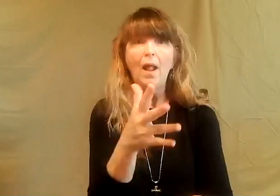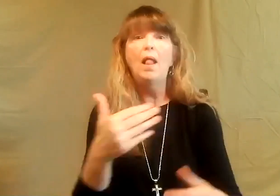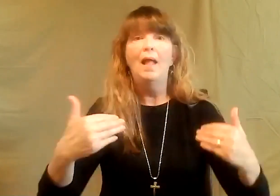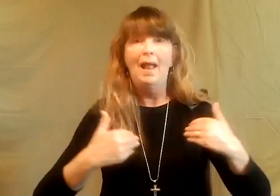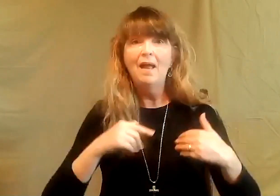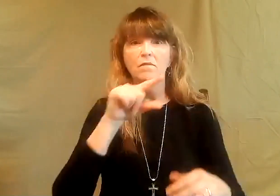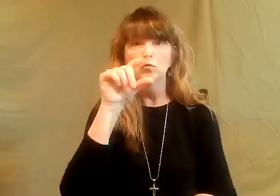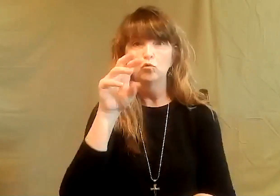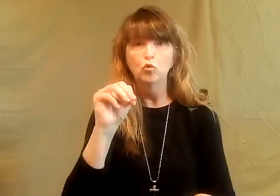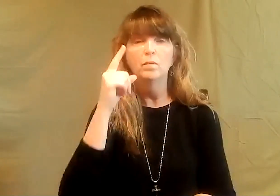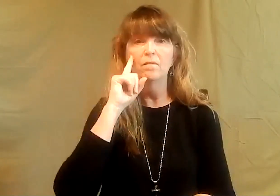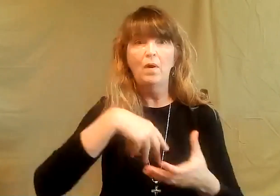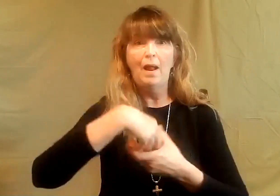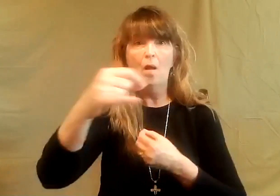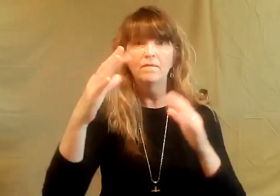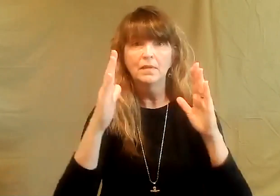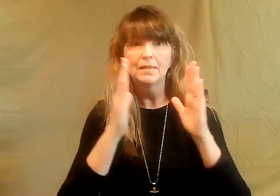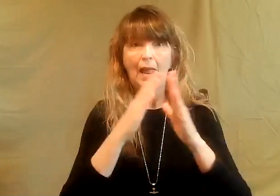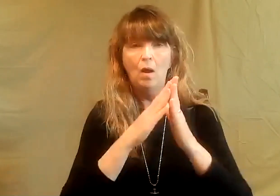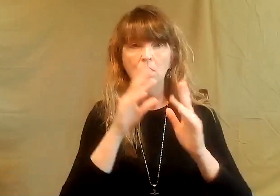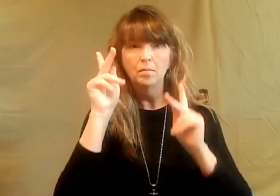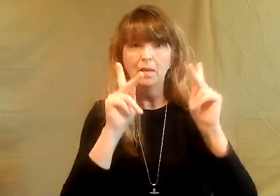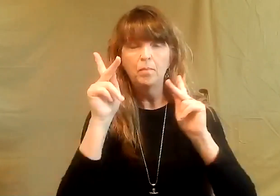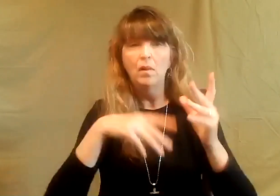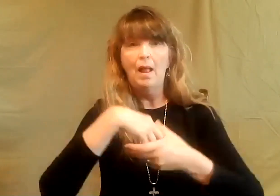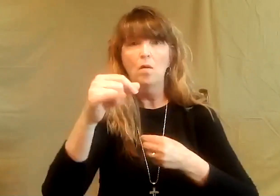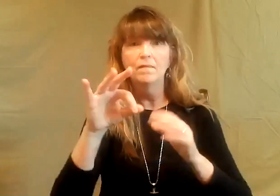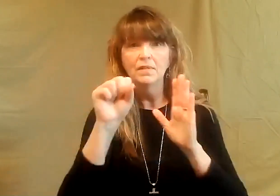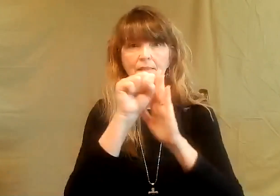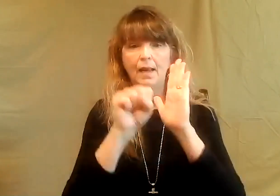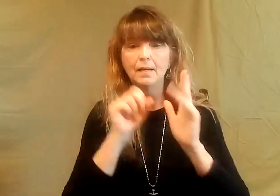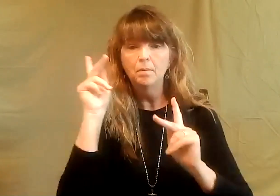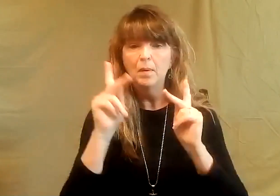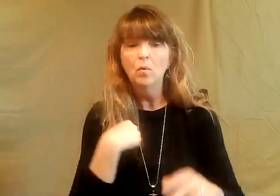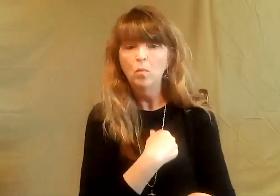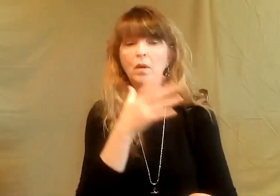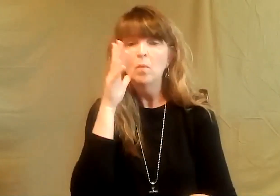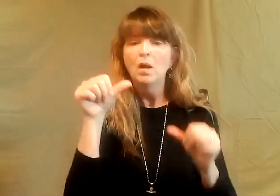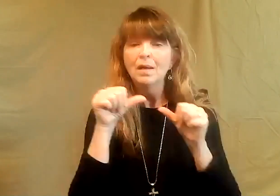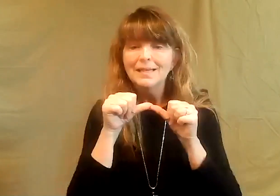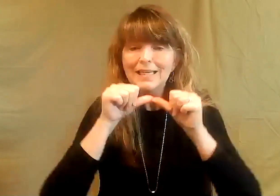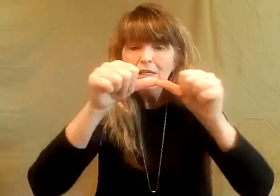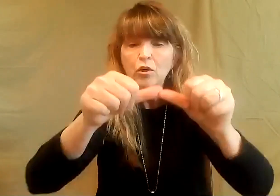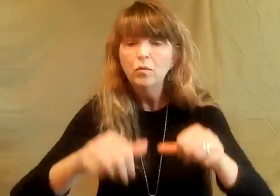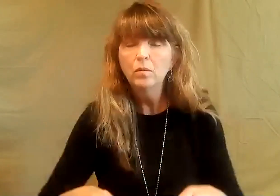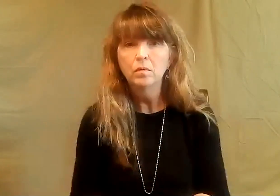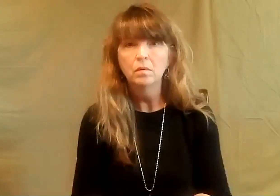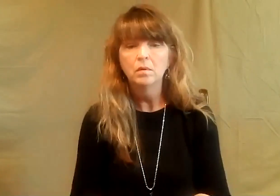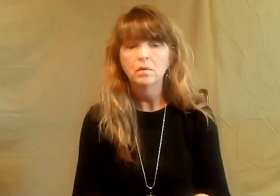back to the building, we will continue to have Zoom for our out-of-town folks and our folks who live out of state. We will